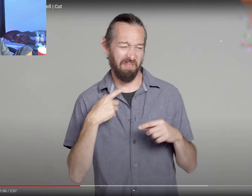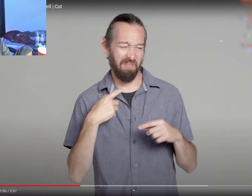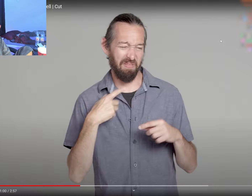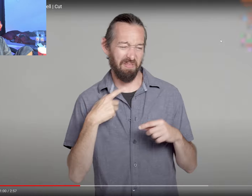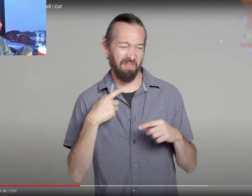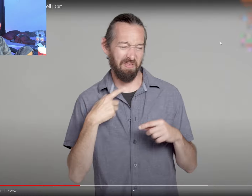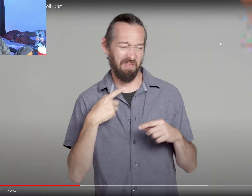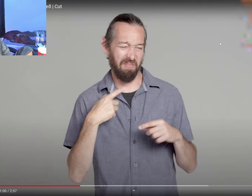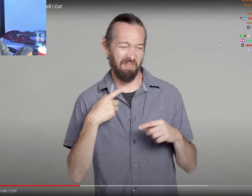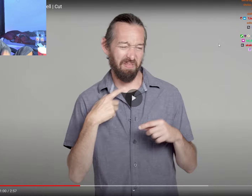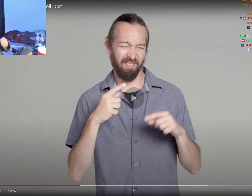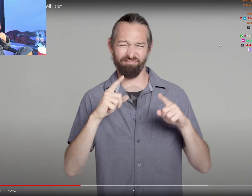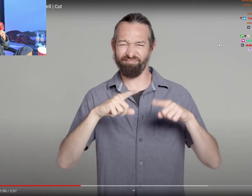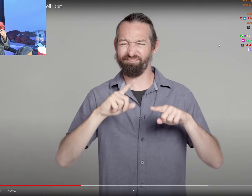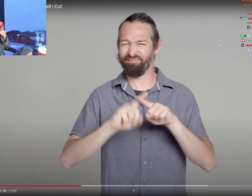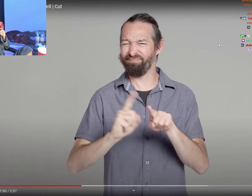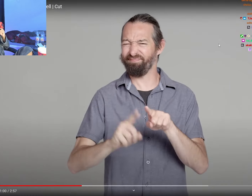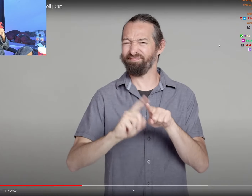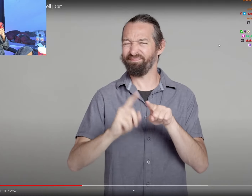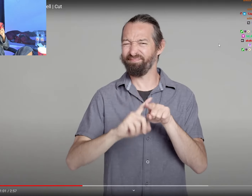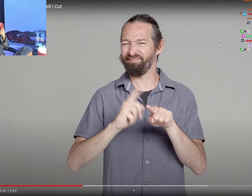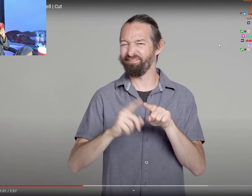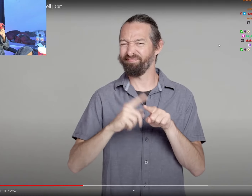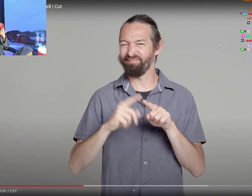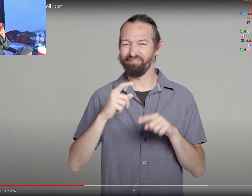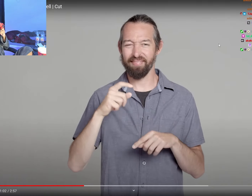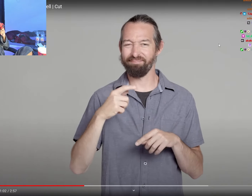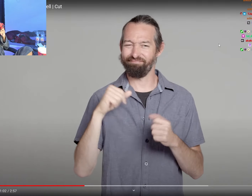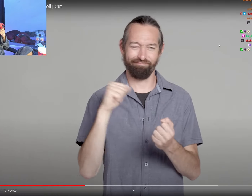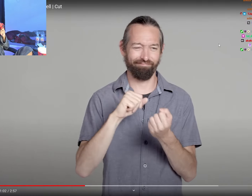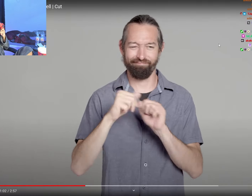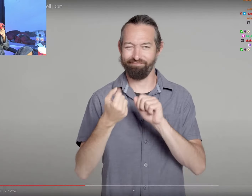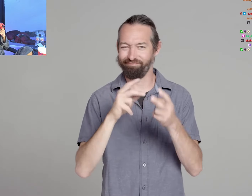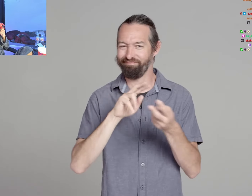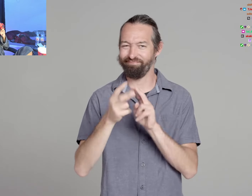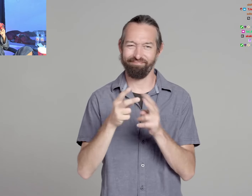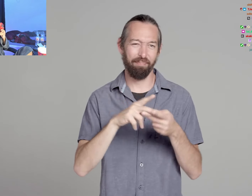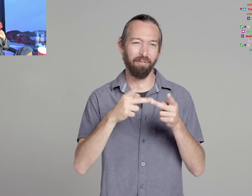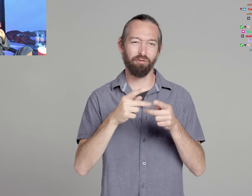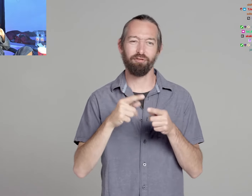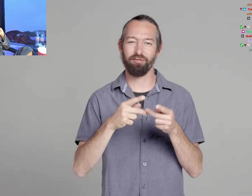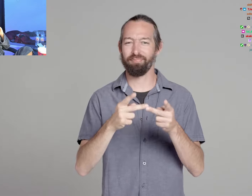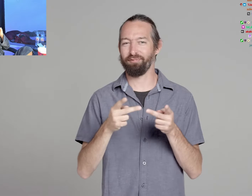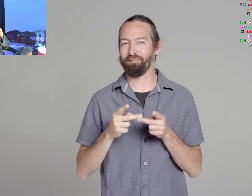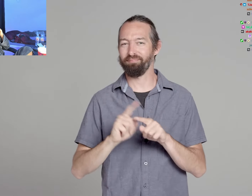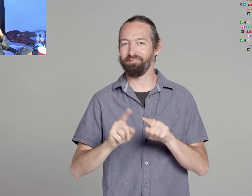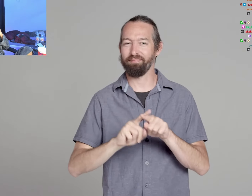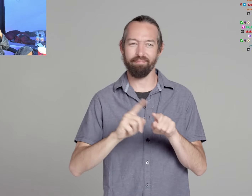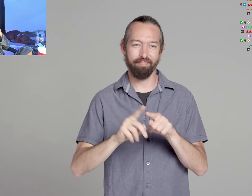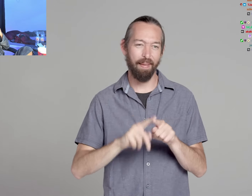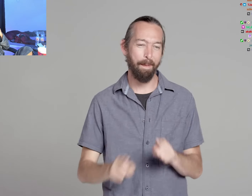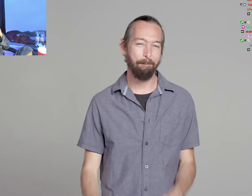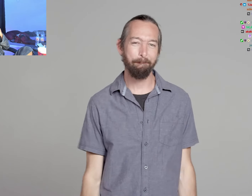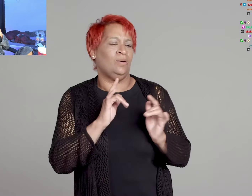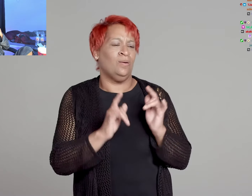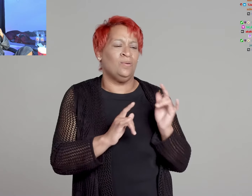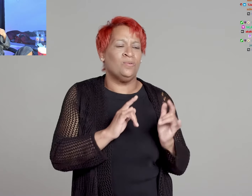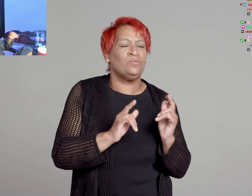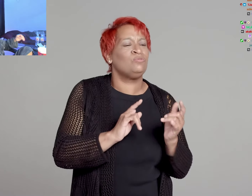deaf people don't I mean, I guess it depends Depends on how you Position you're in You know You know, that